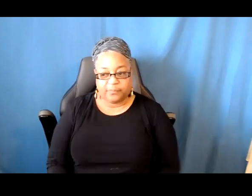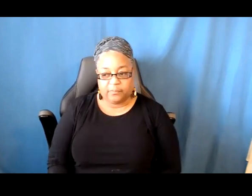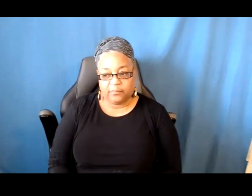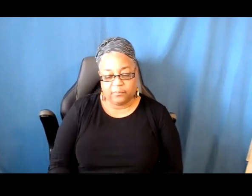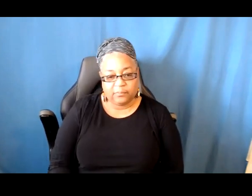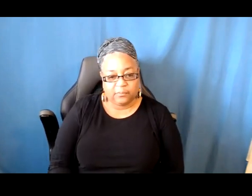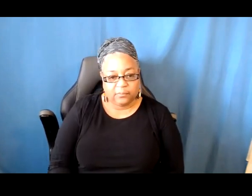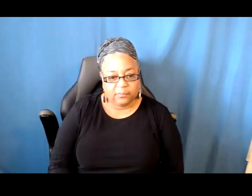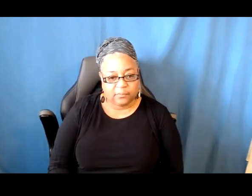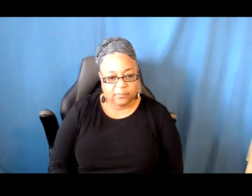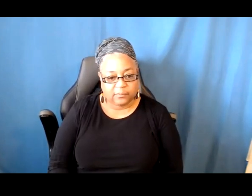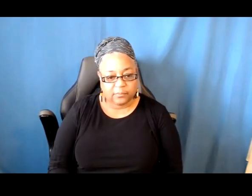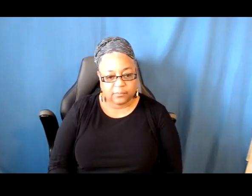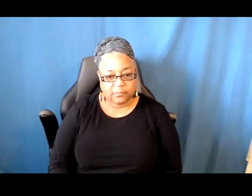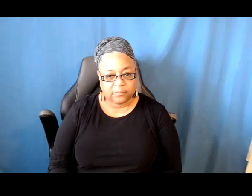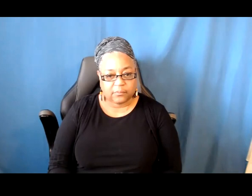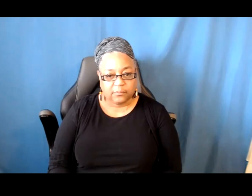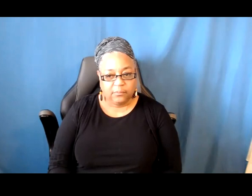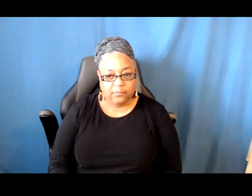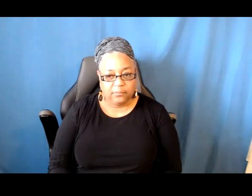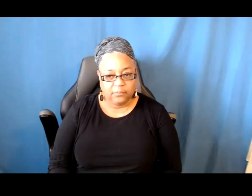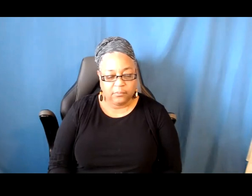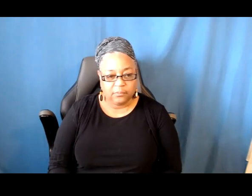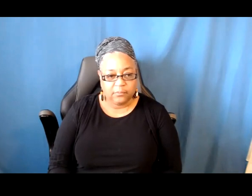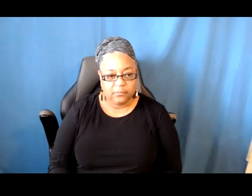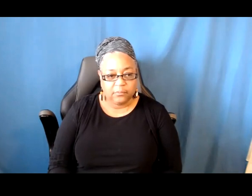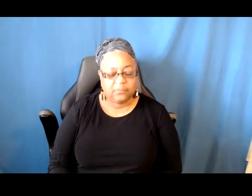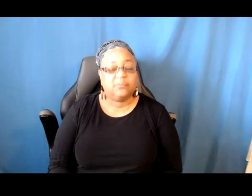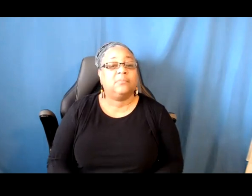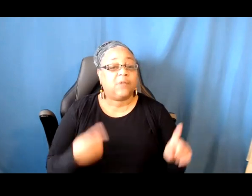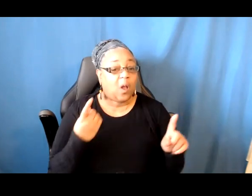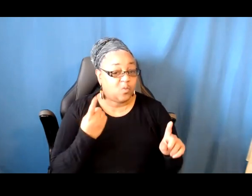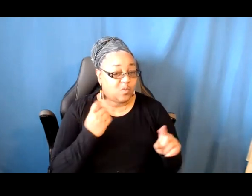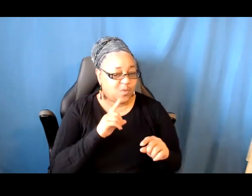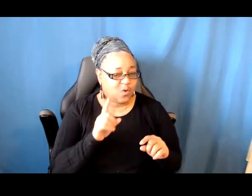All right. I'm going to get one more question in.